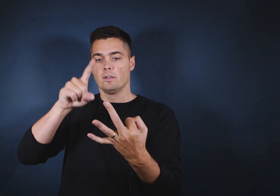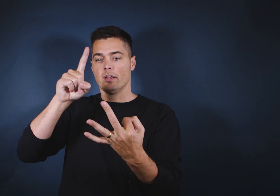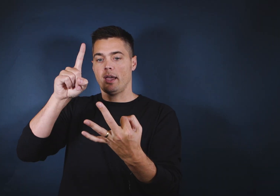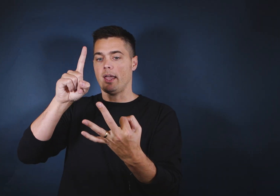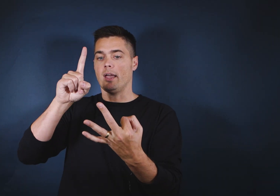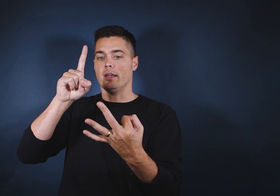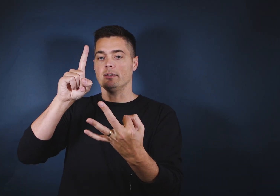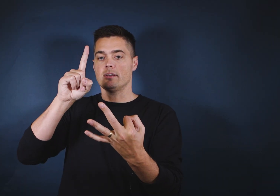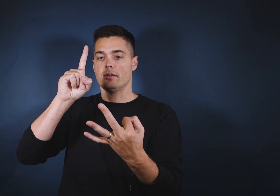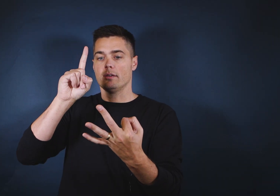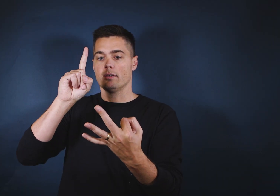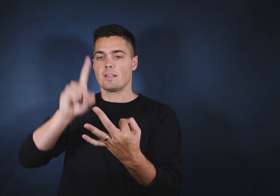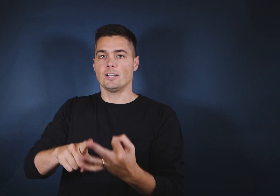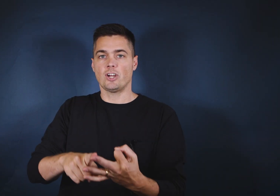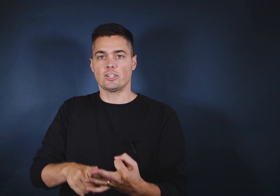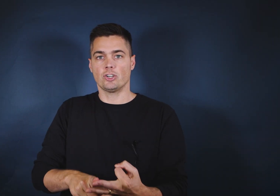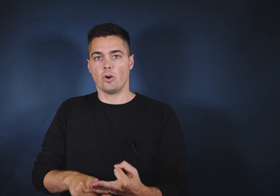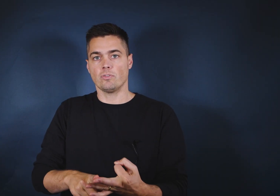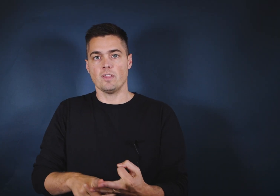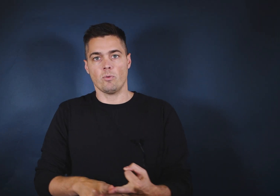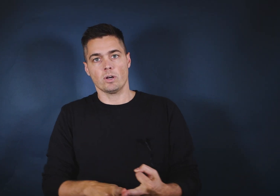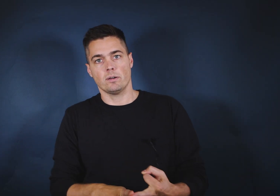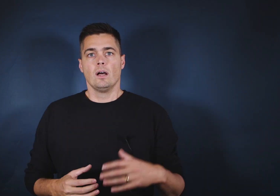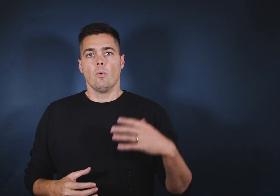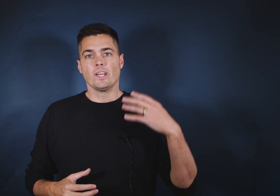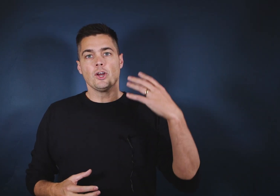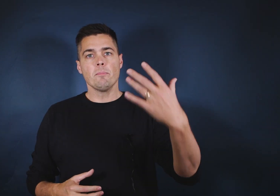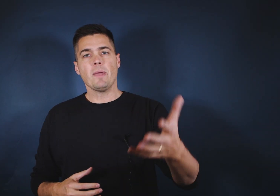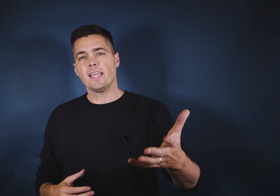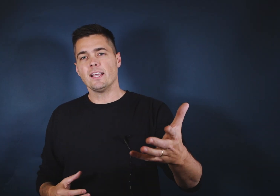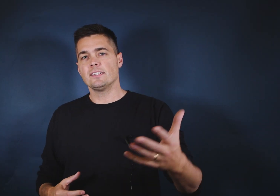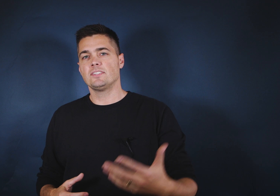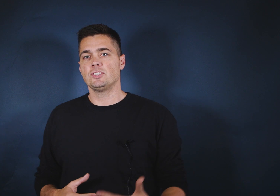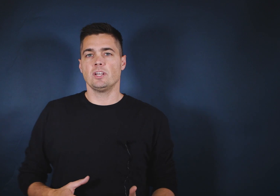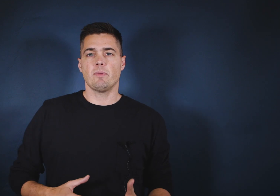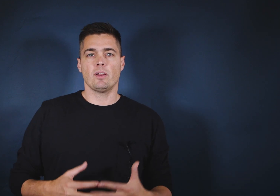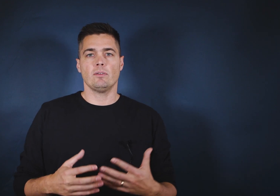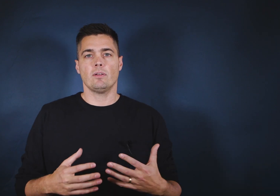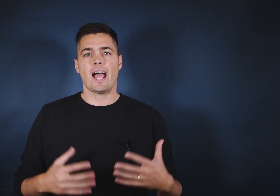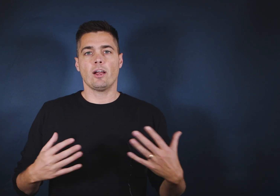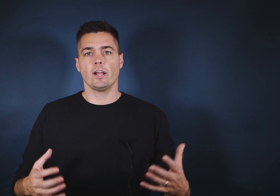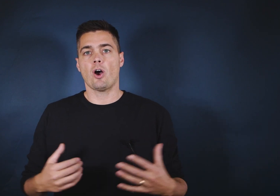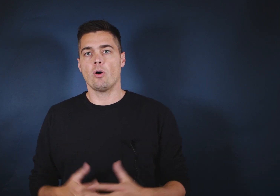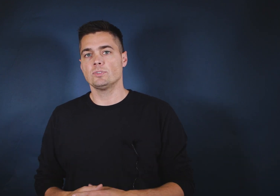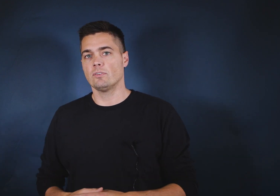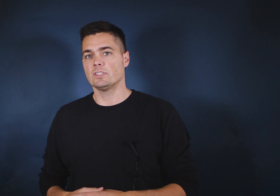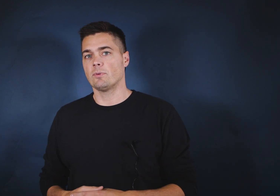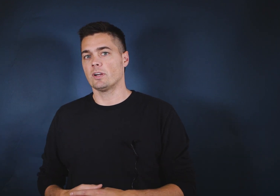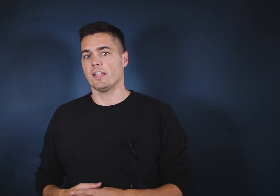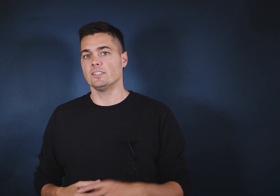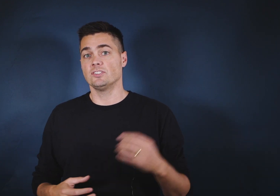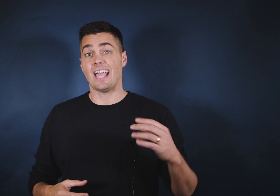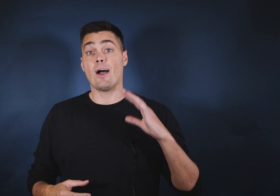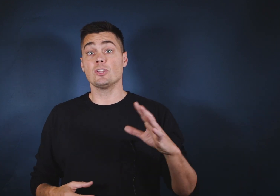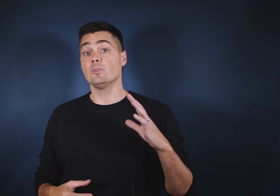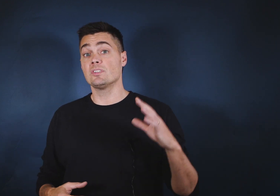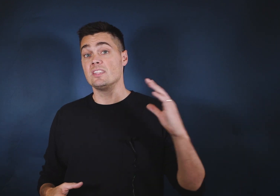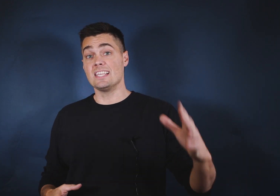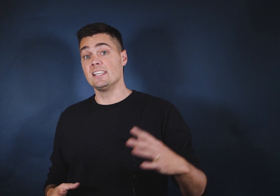and contractor growth network. When you're making a decision about hiring a home service marketing agency, I would use these